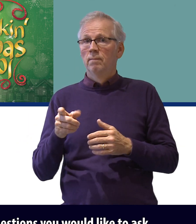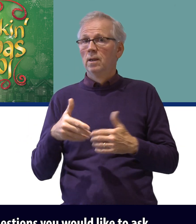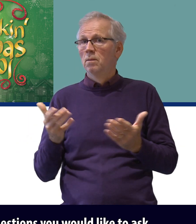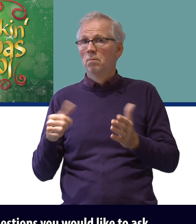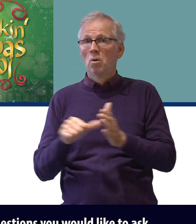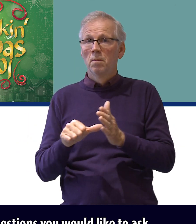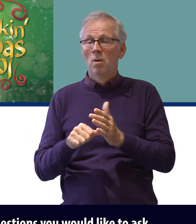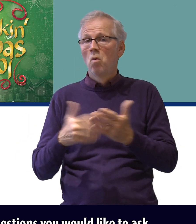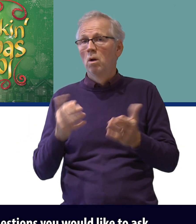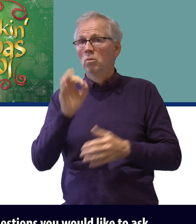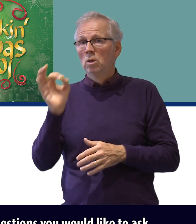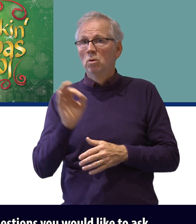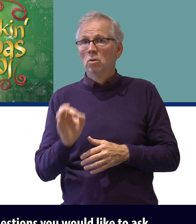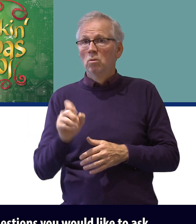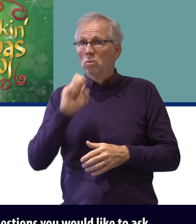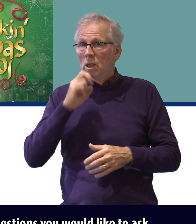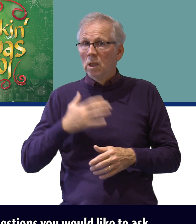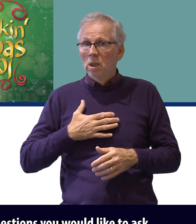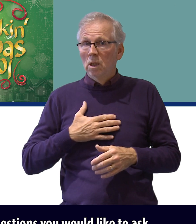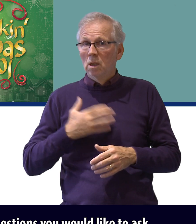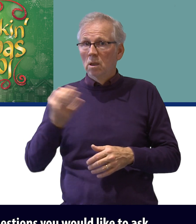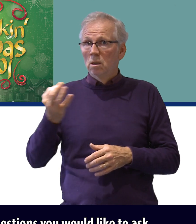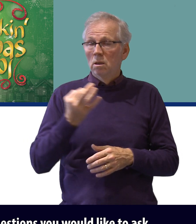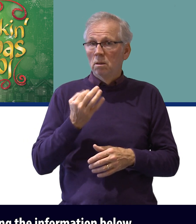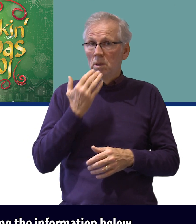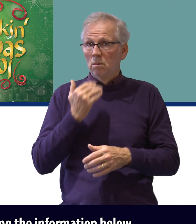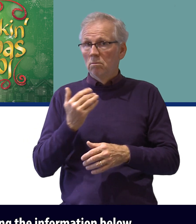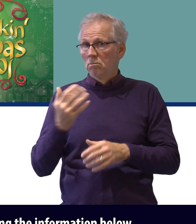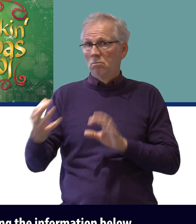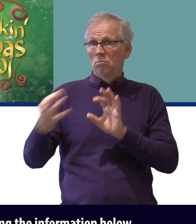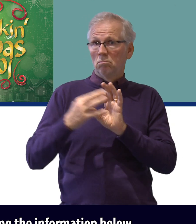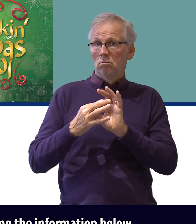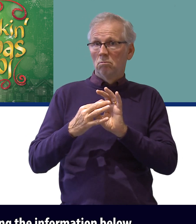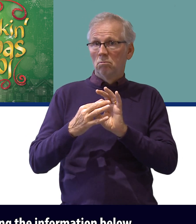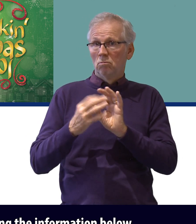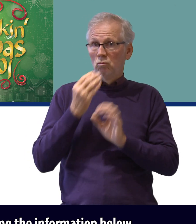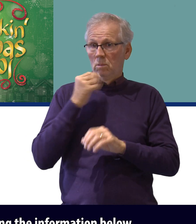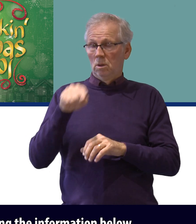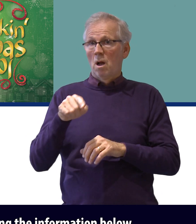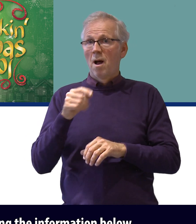If you have any problems or questions you would like to ask please get in touch with us using the information below